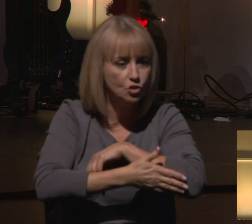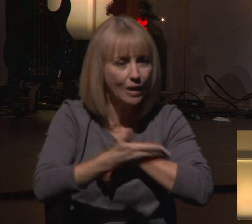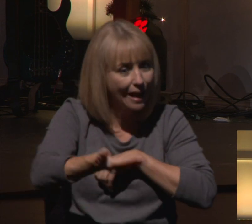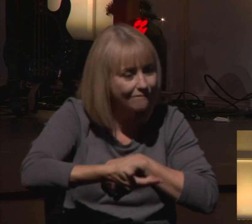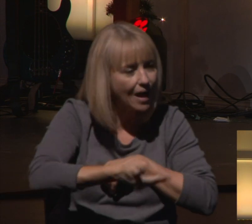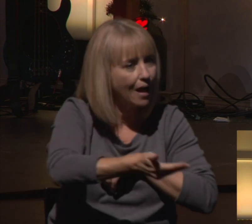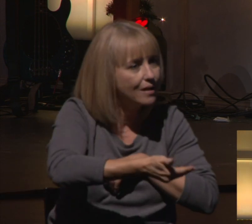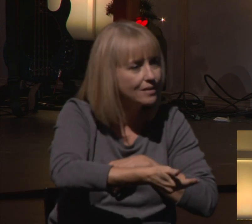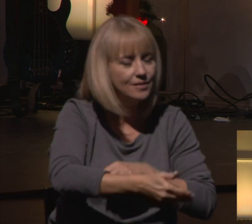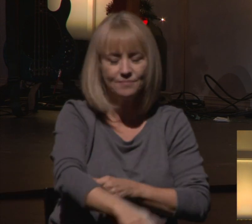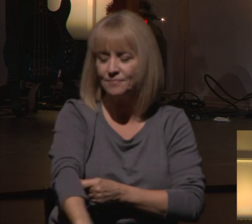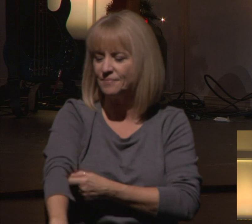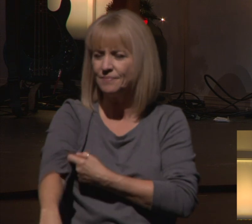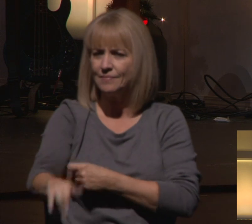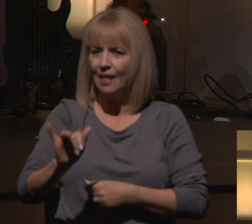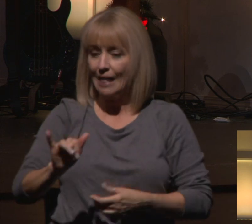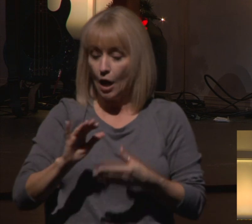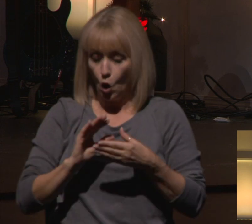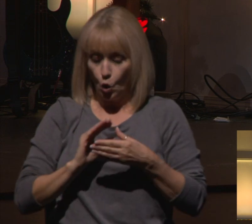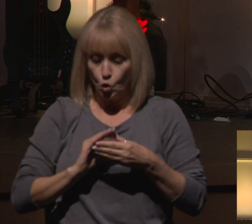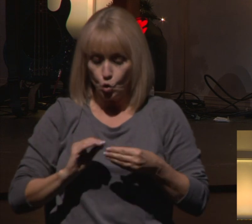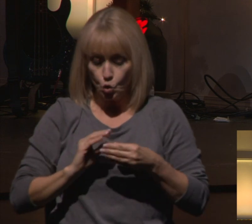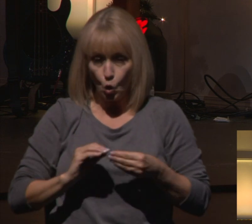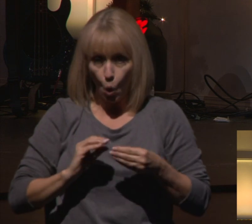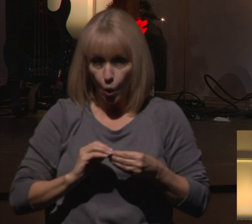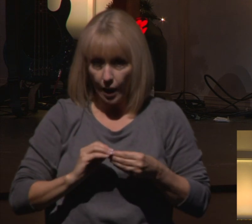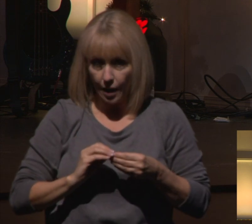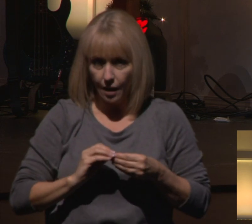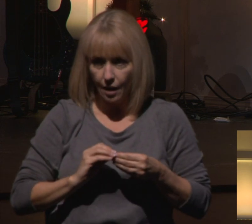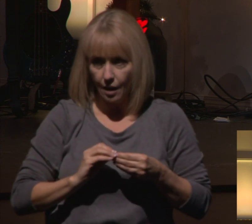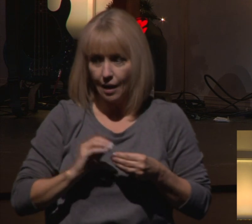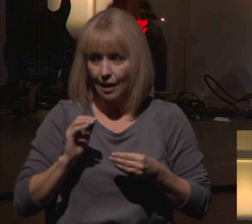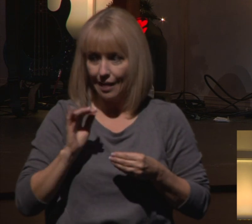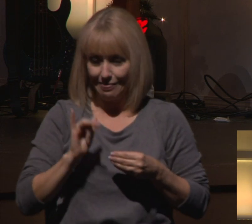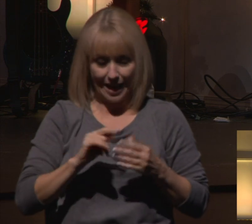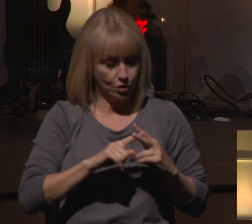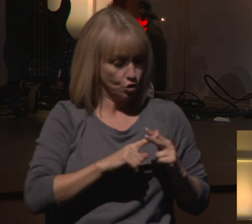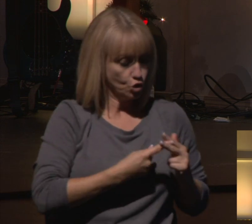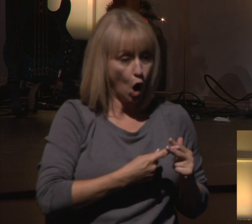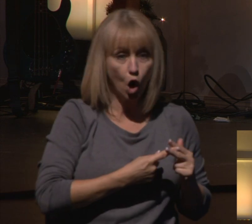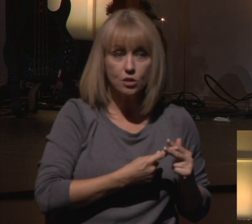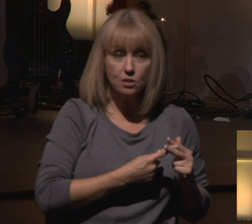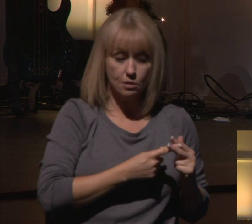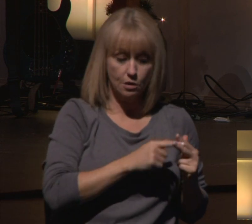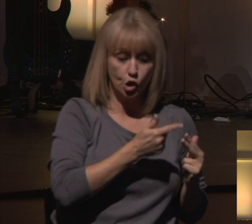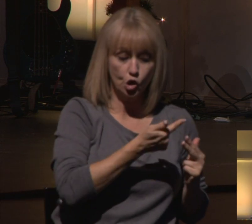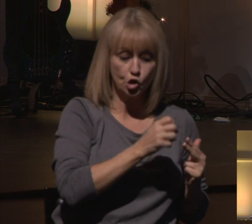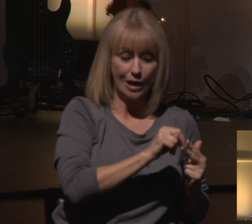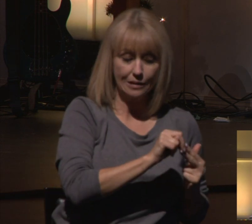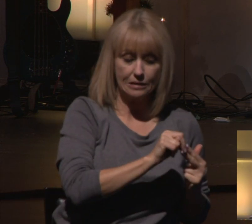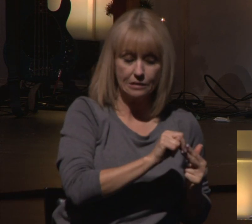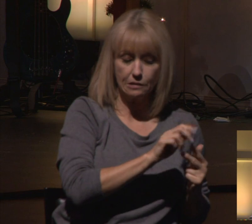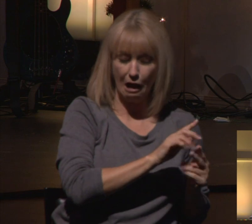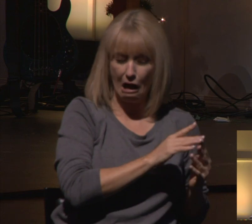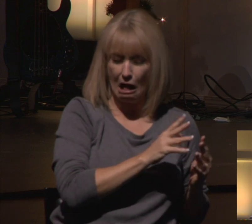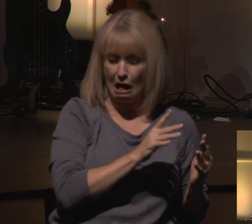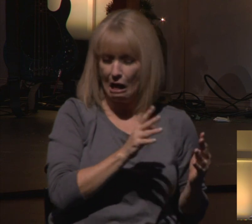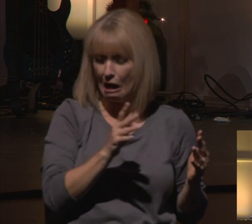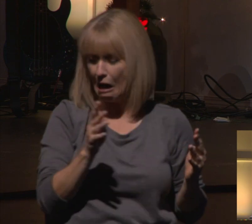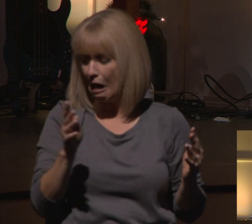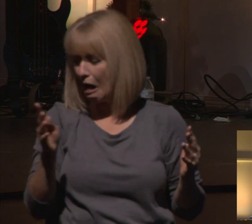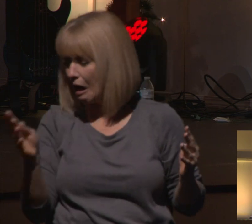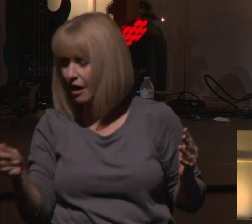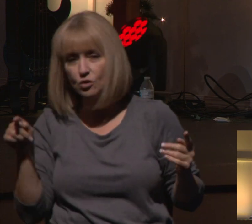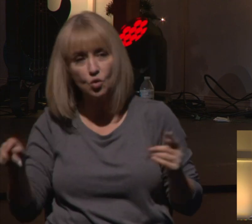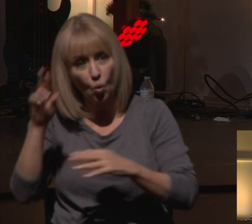walked through that begins in the book of Genesis and ends in the book of Revelation, but there's a consistent story that happens throughout